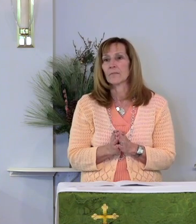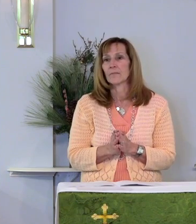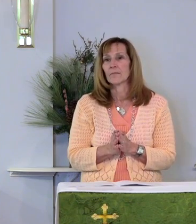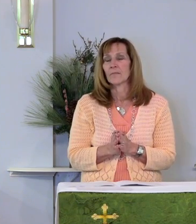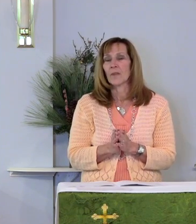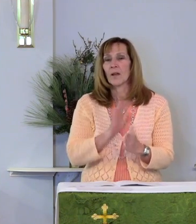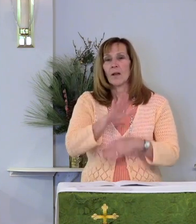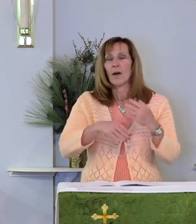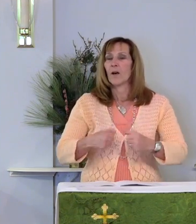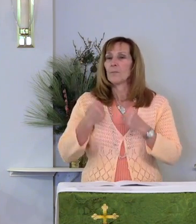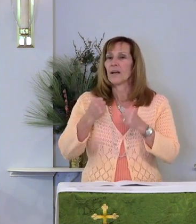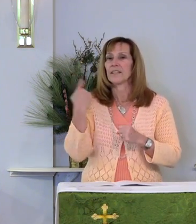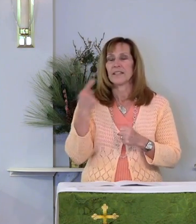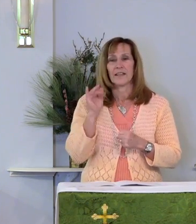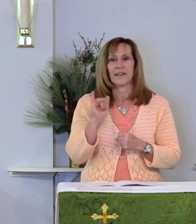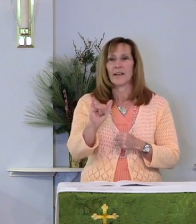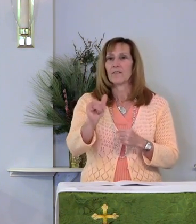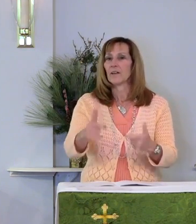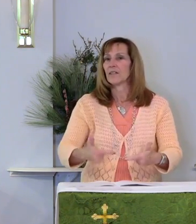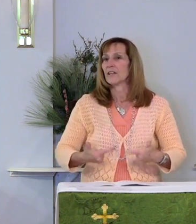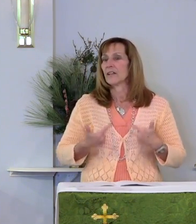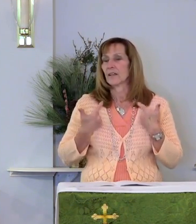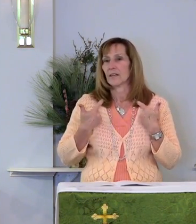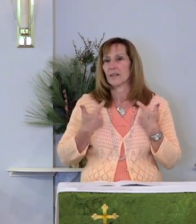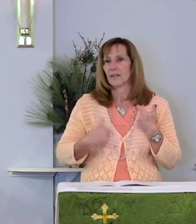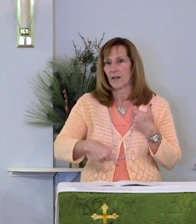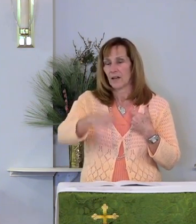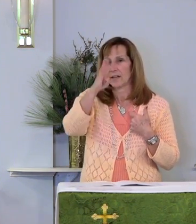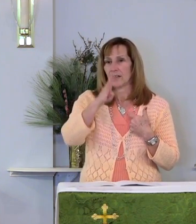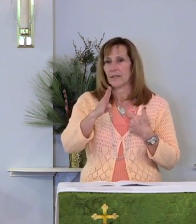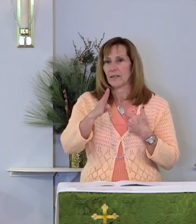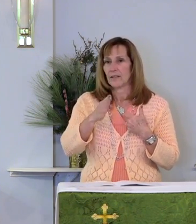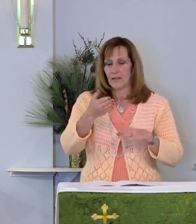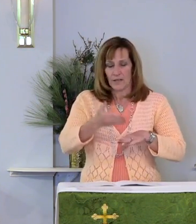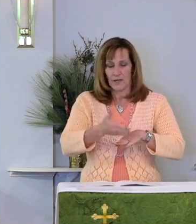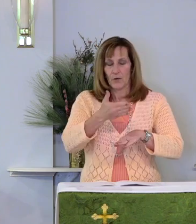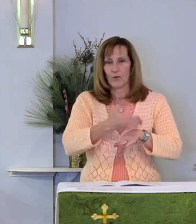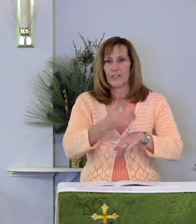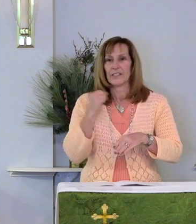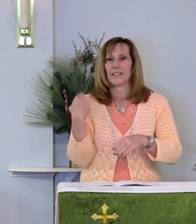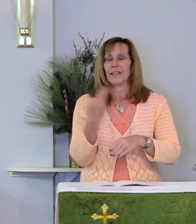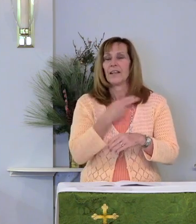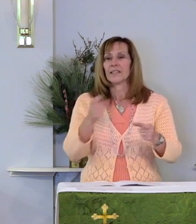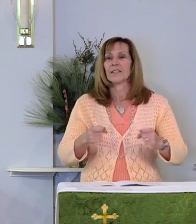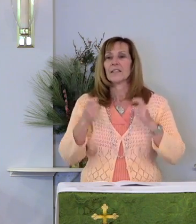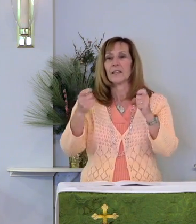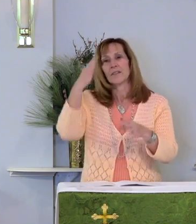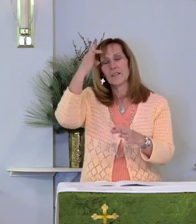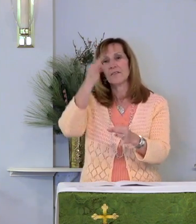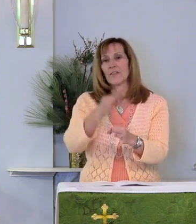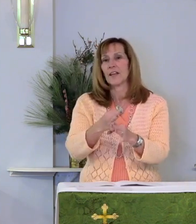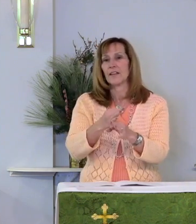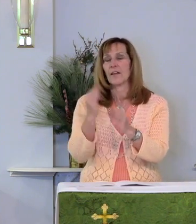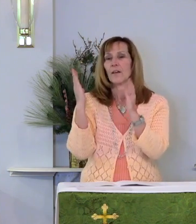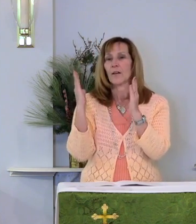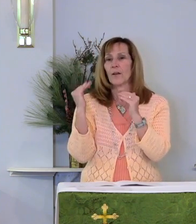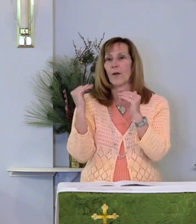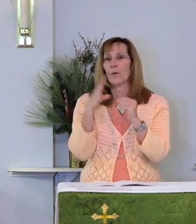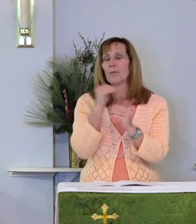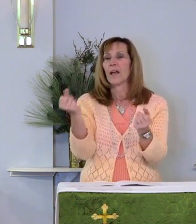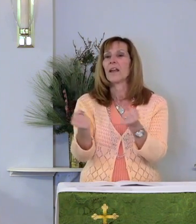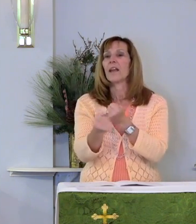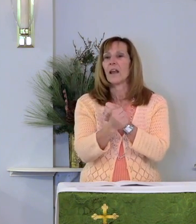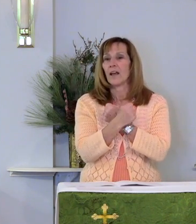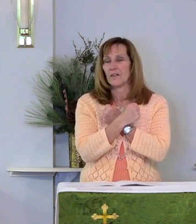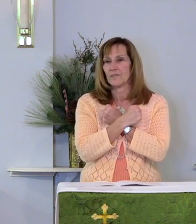Almighty and ever-living God, increase in us the gifts of faith, hope, and